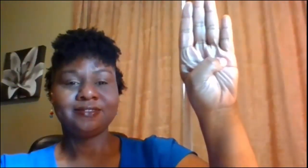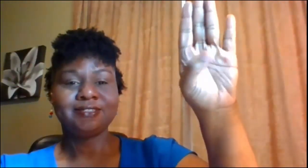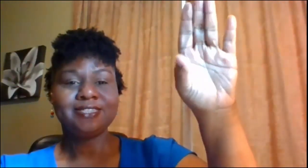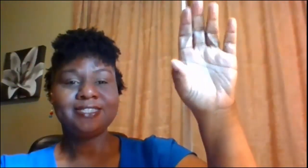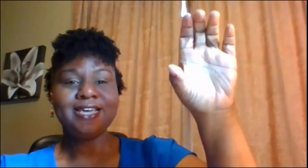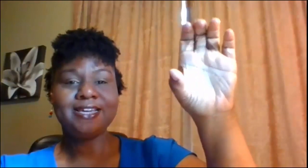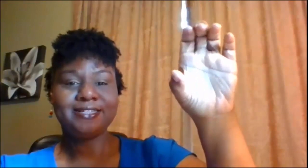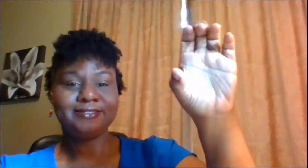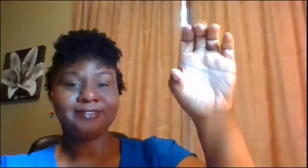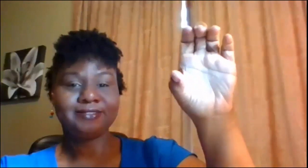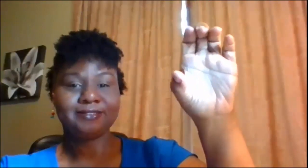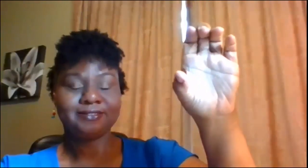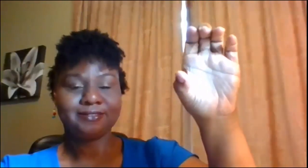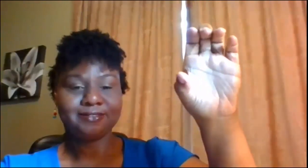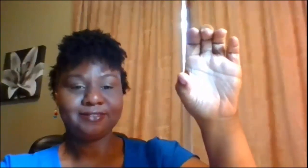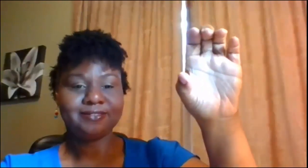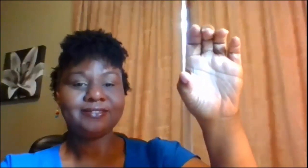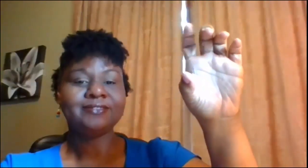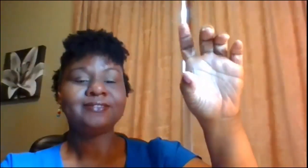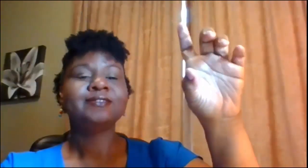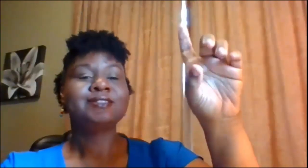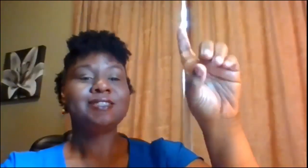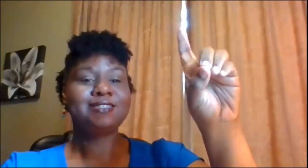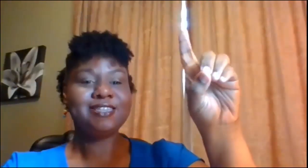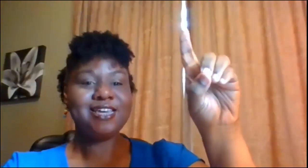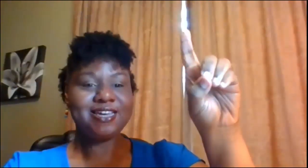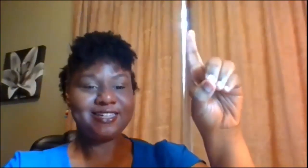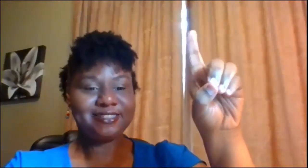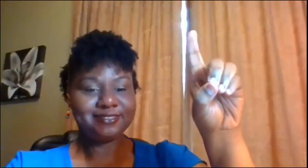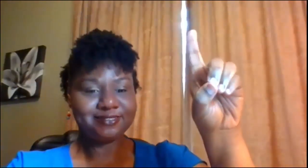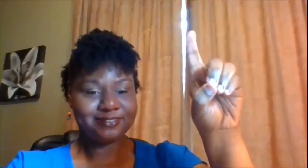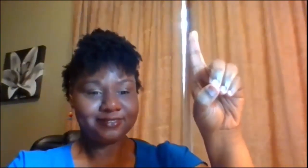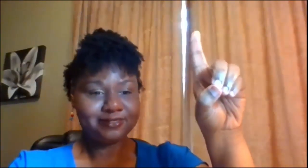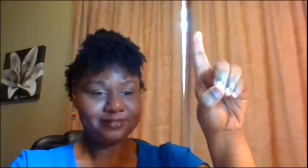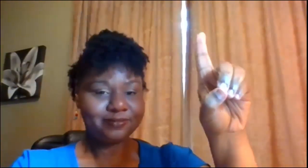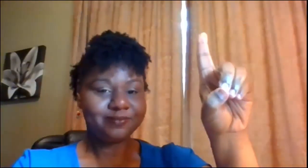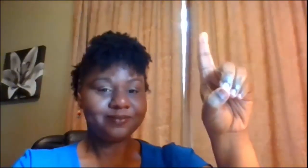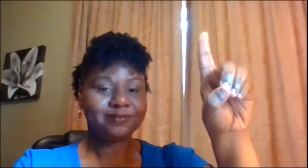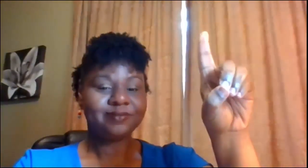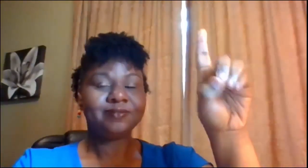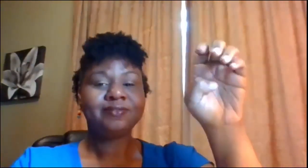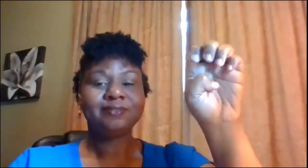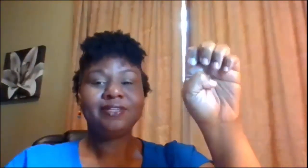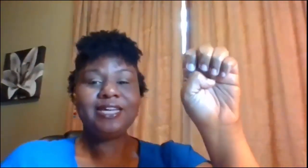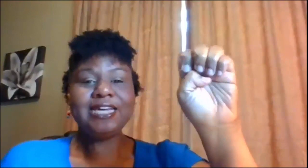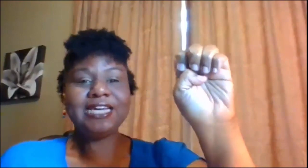C C D E